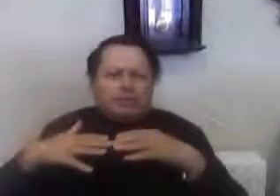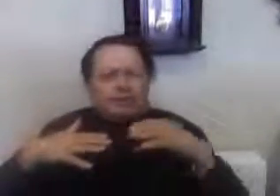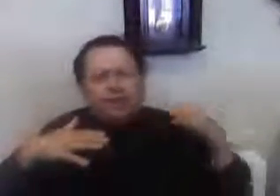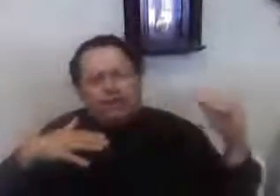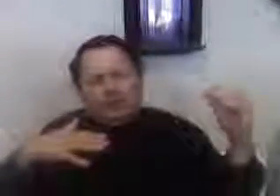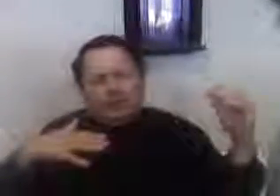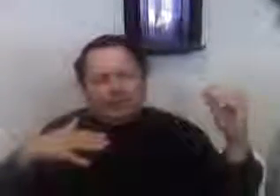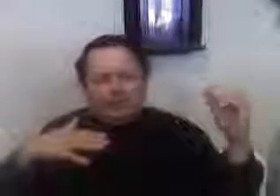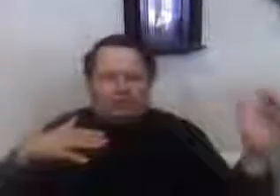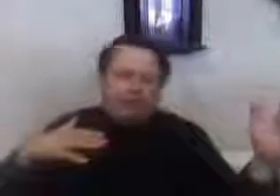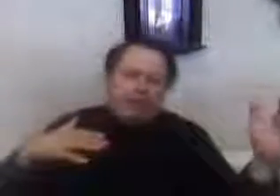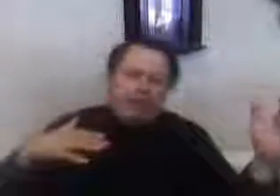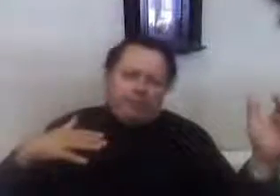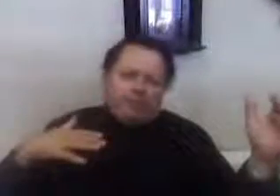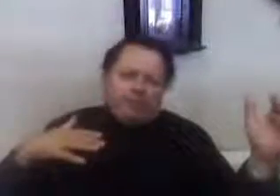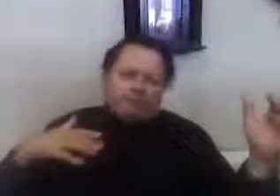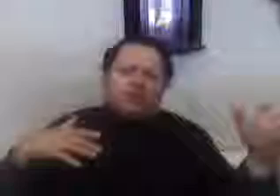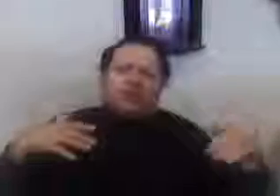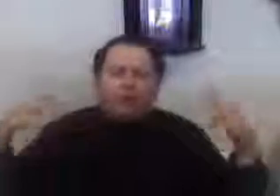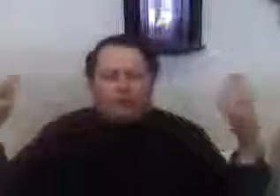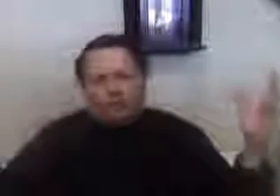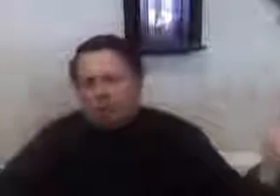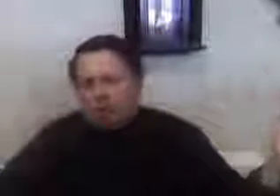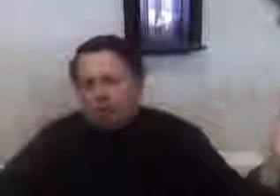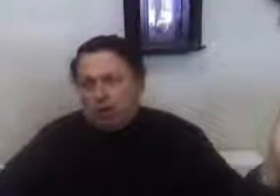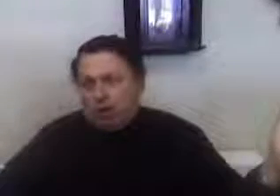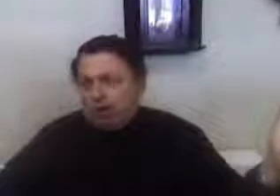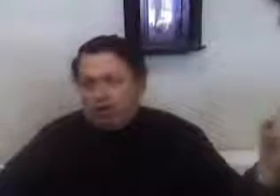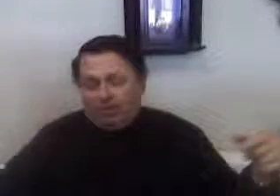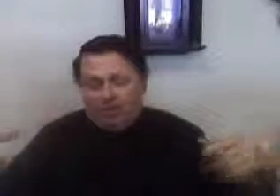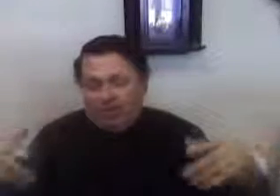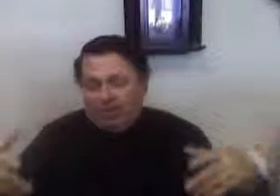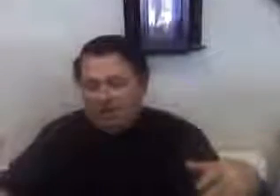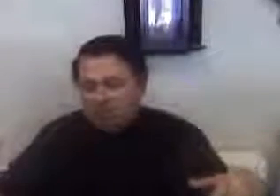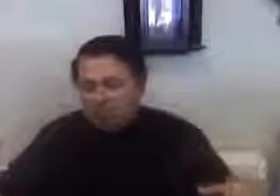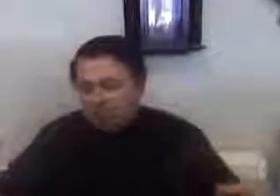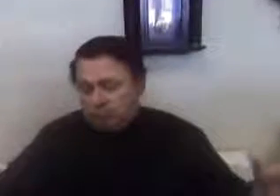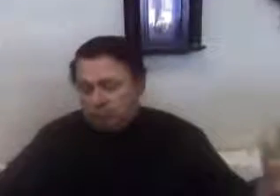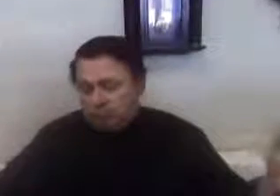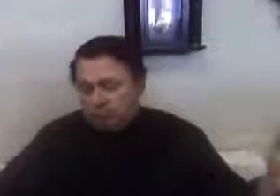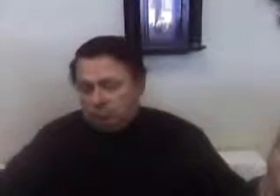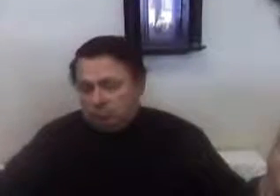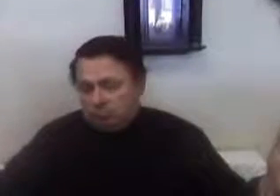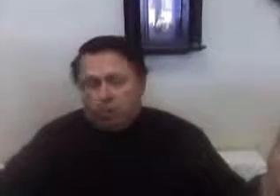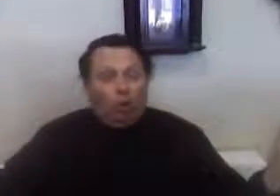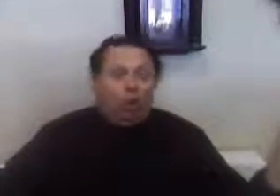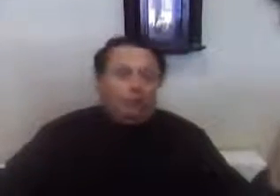between, between the extreme capitalists, which we could call the board,